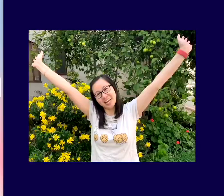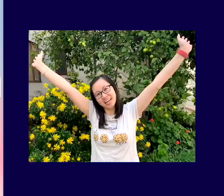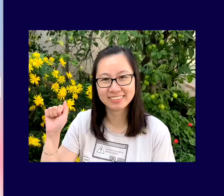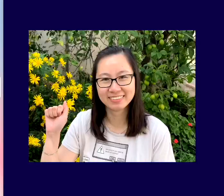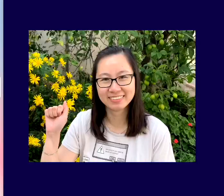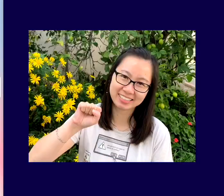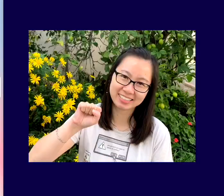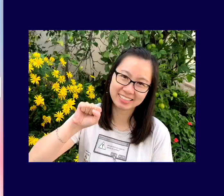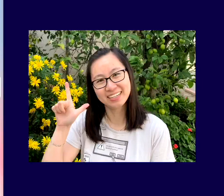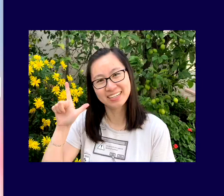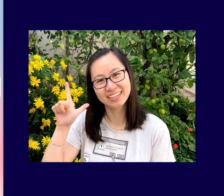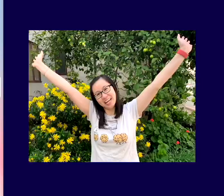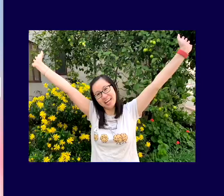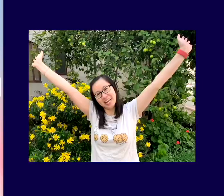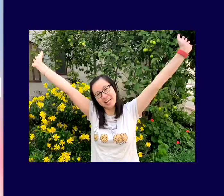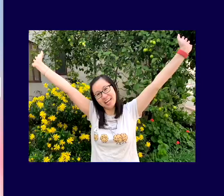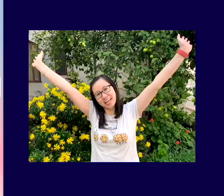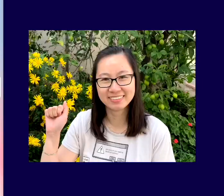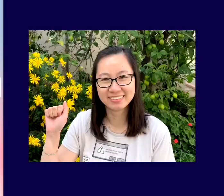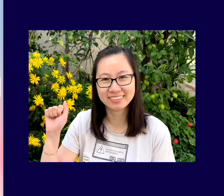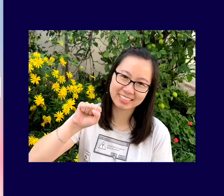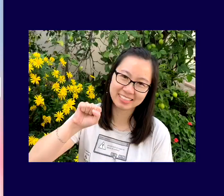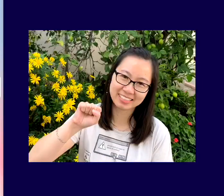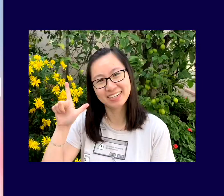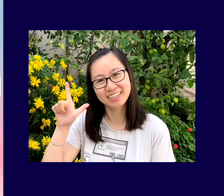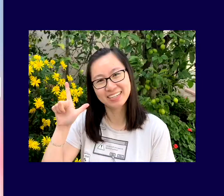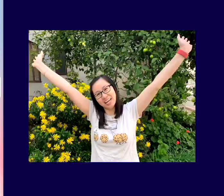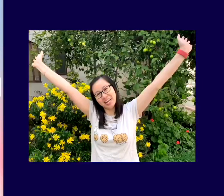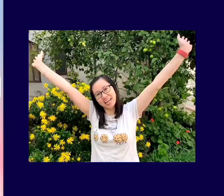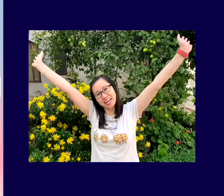everyone who's learning ASL is having a great time. Bye bye.